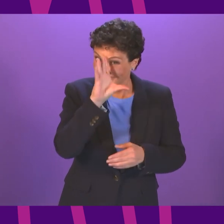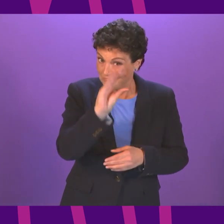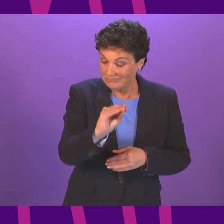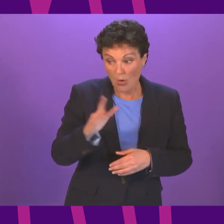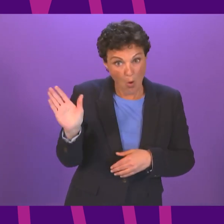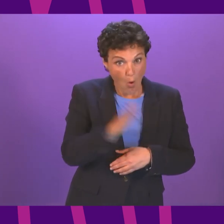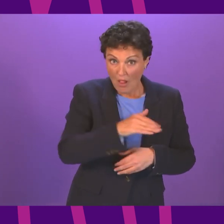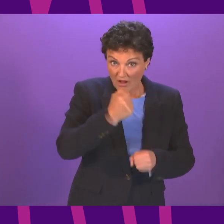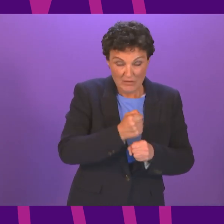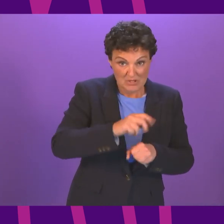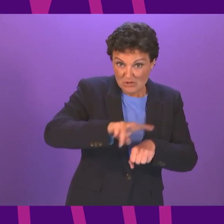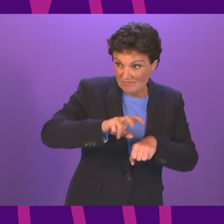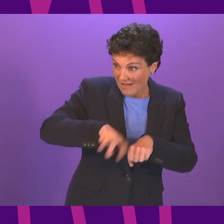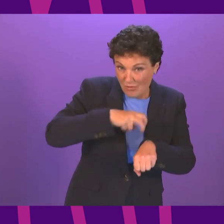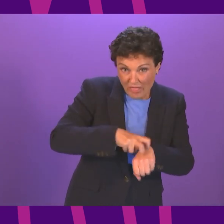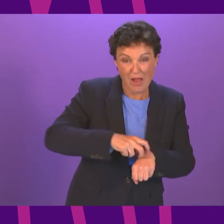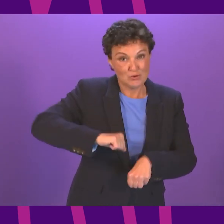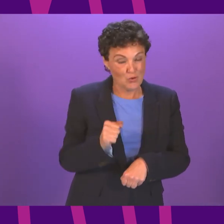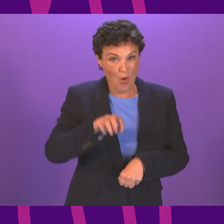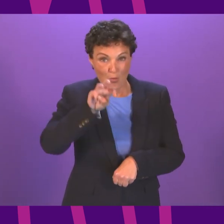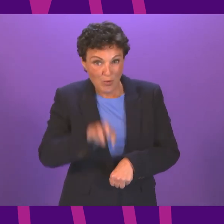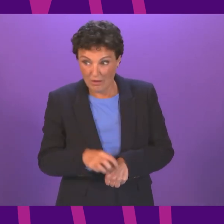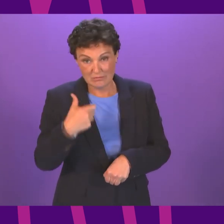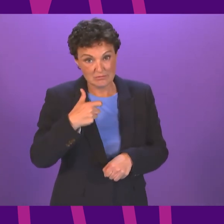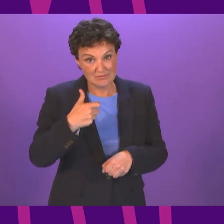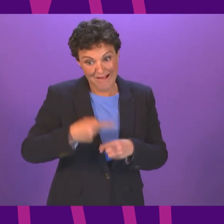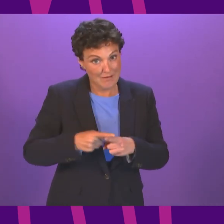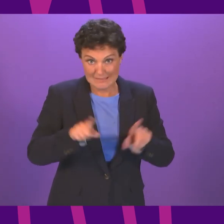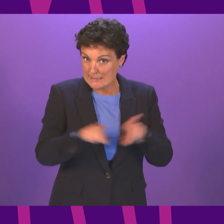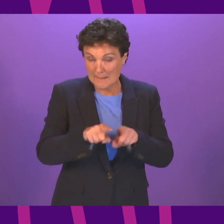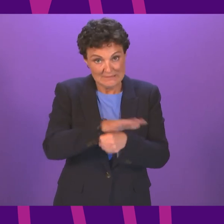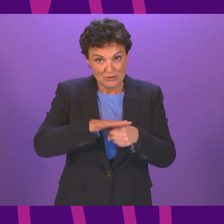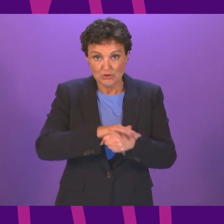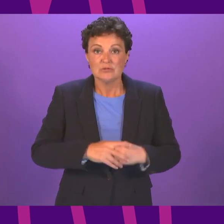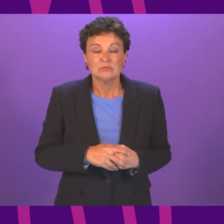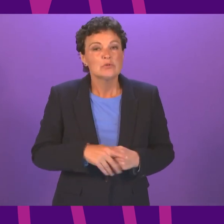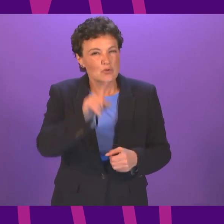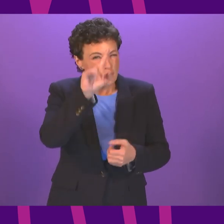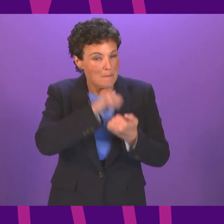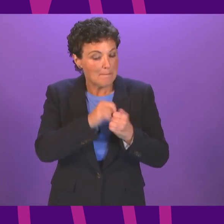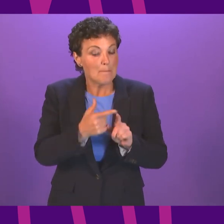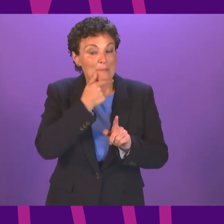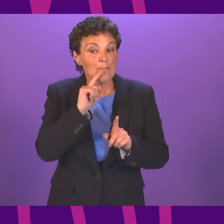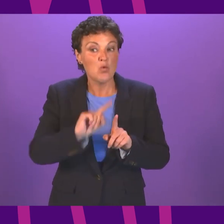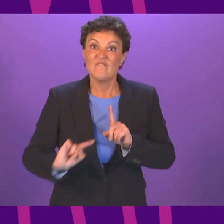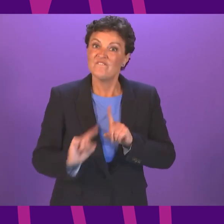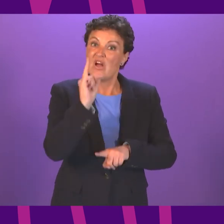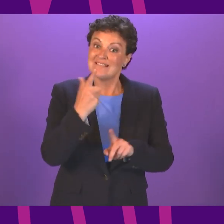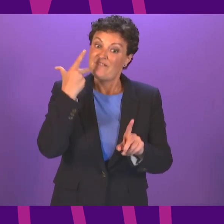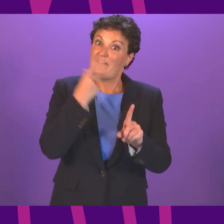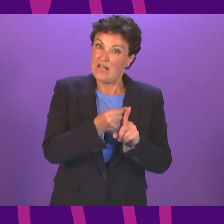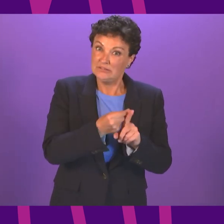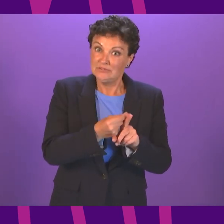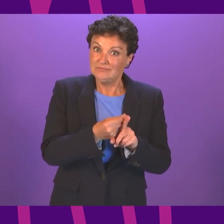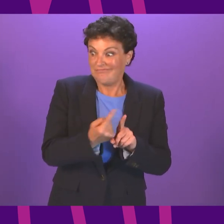position. Obviously, those who were vaccinated at the earliest stage of this vaccination programme got their